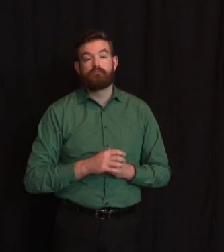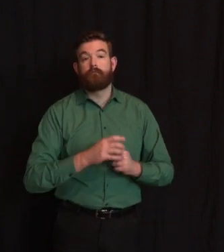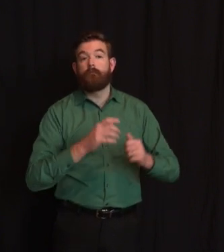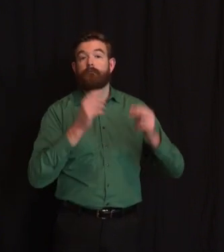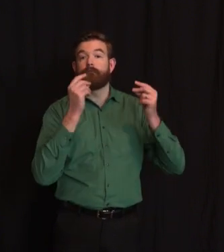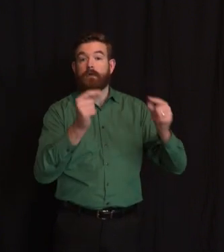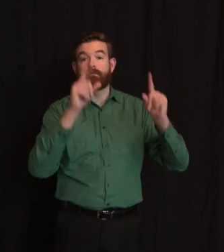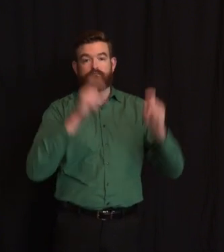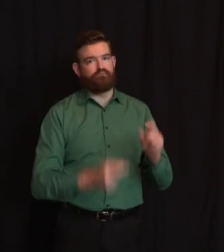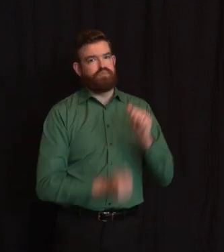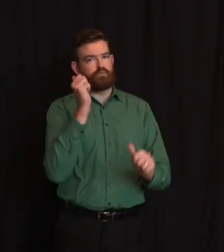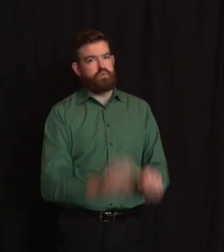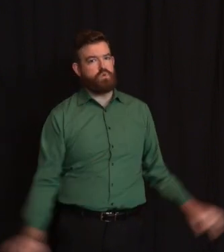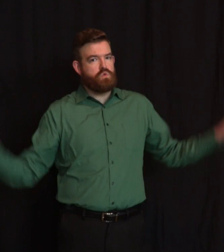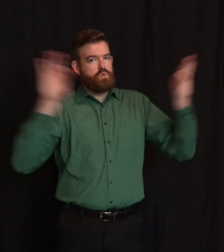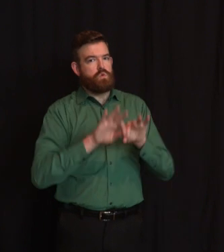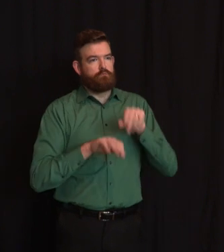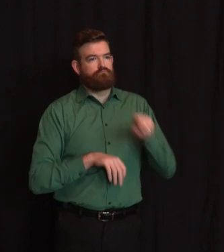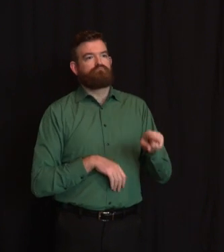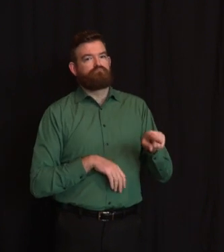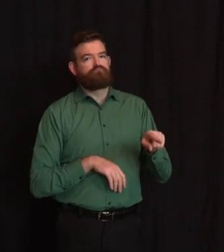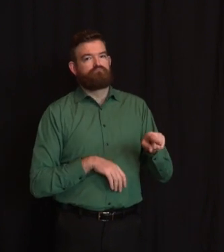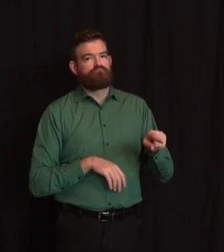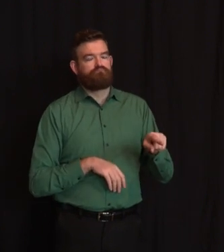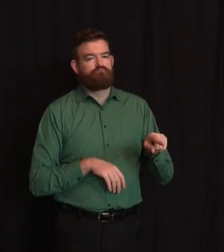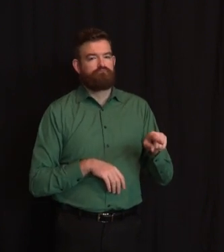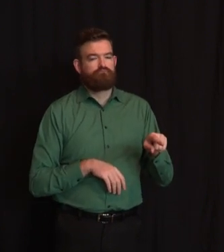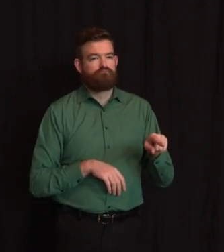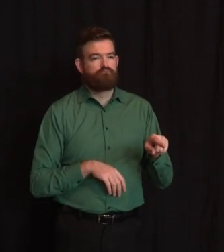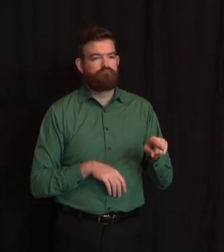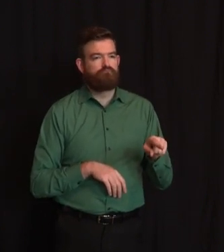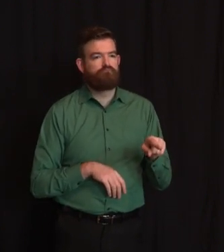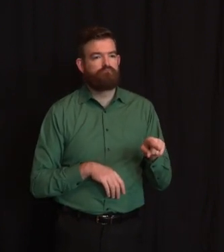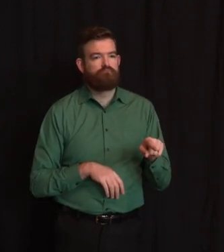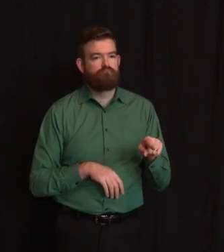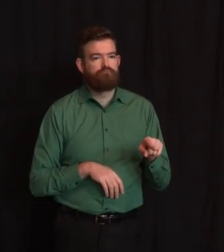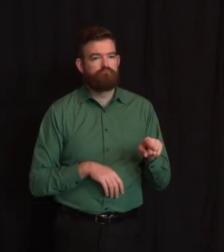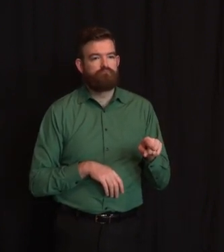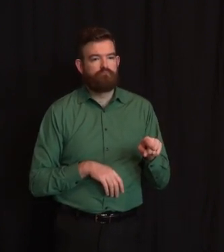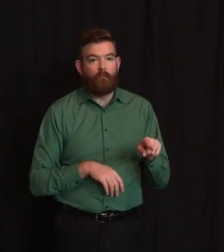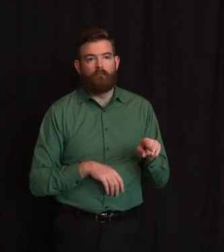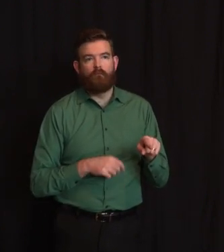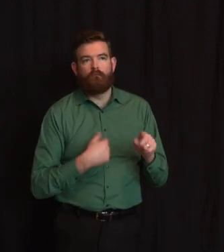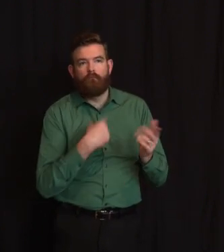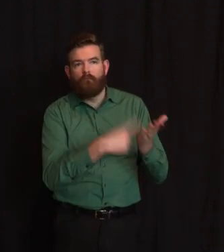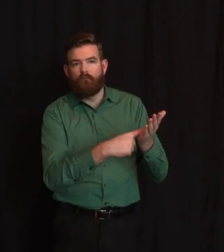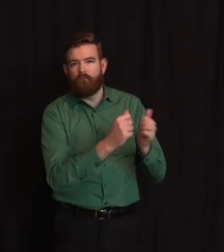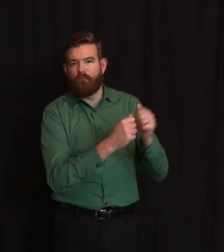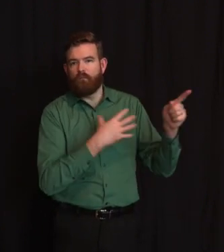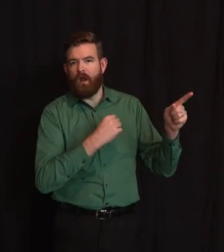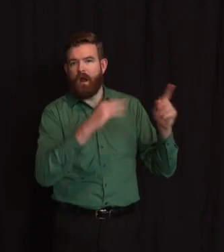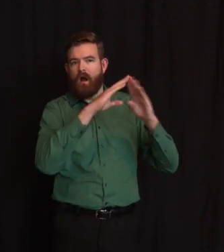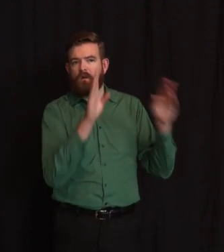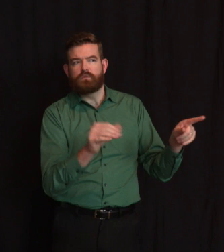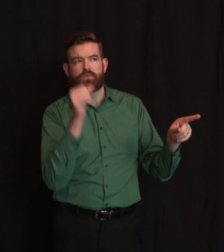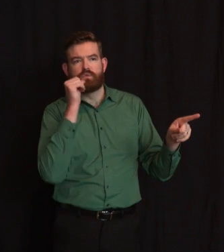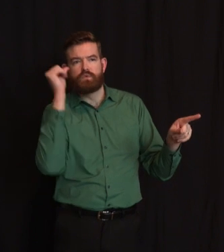explicitly with the White House yesterday. And I – when it was my part of the program, it was